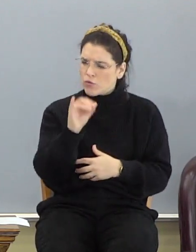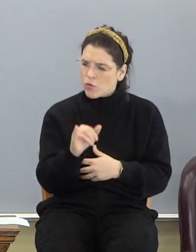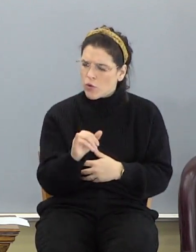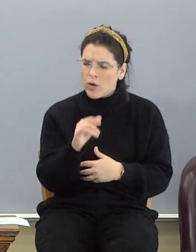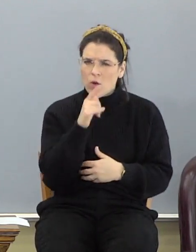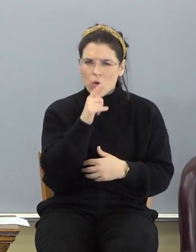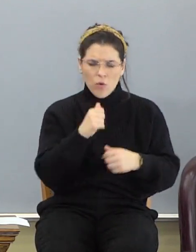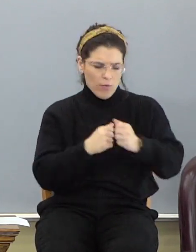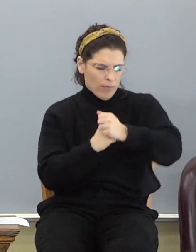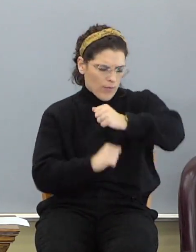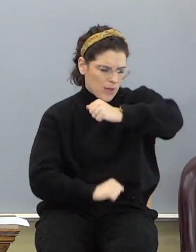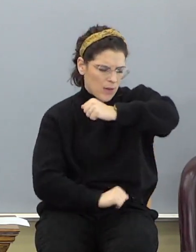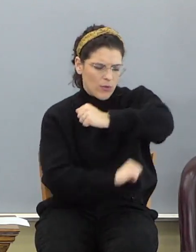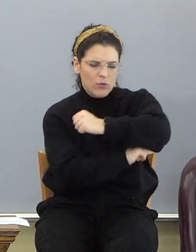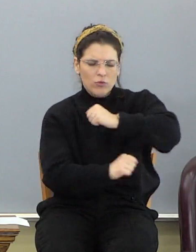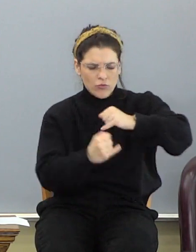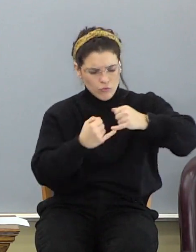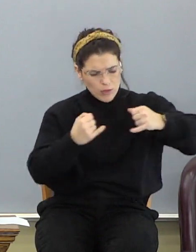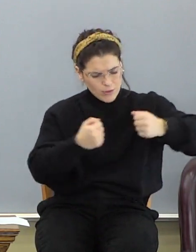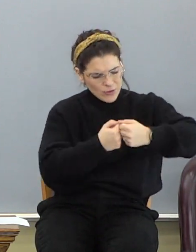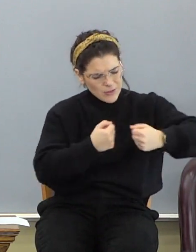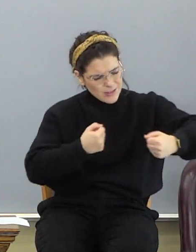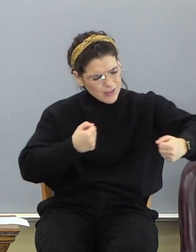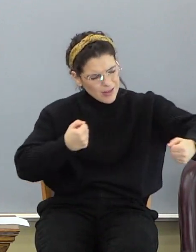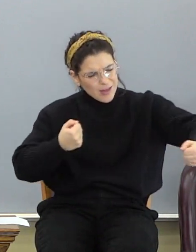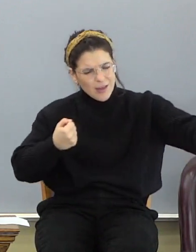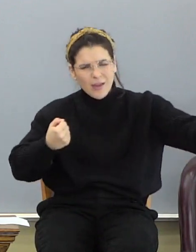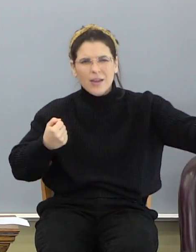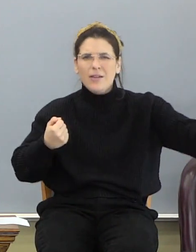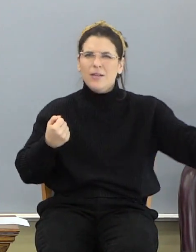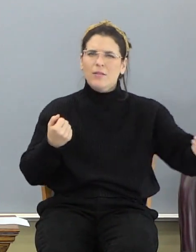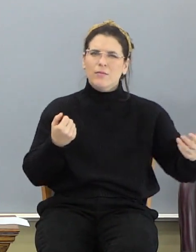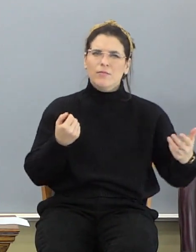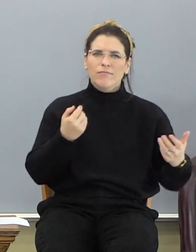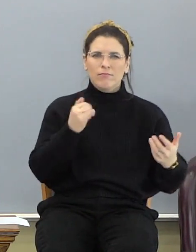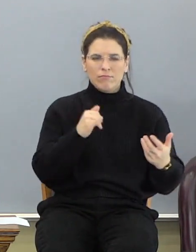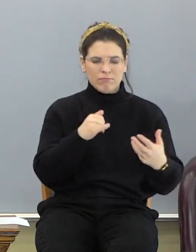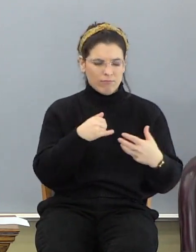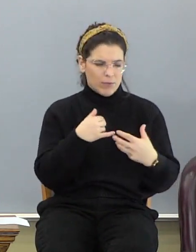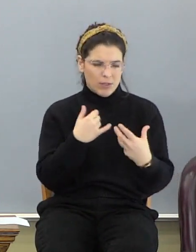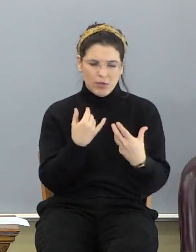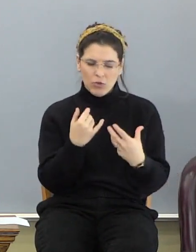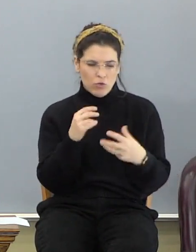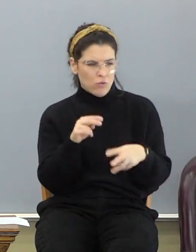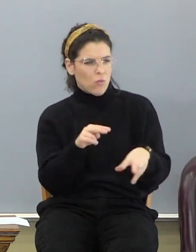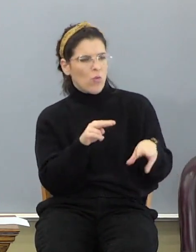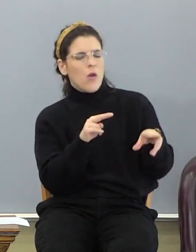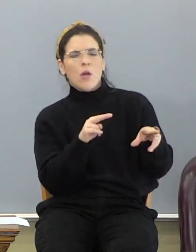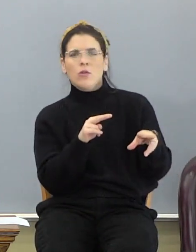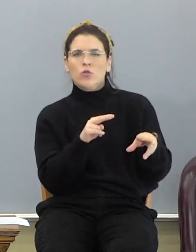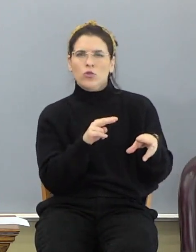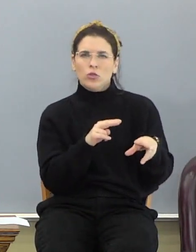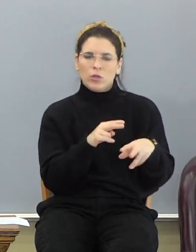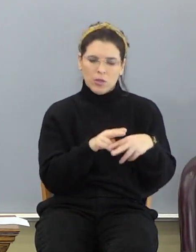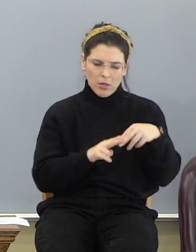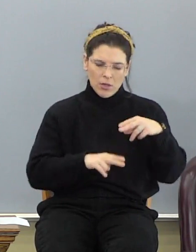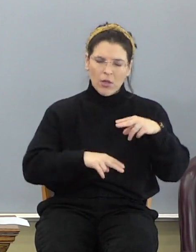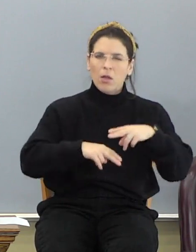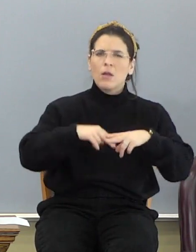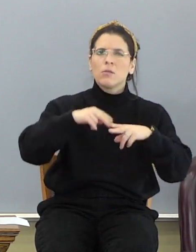who laid the foundation, who stretched the line on it, who laid the, that's all construct, they're watching the construction.